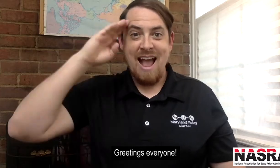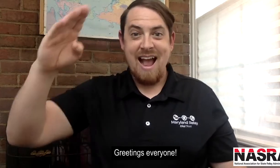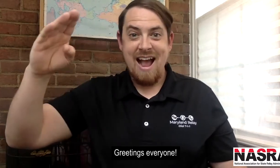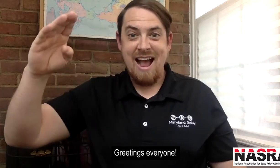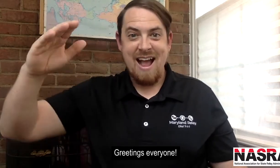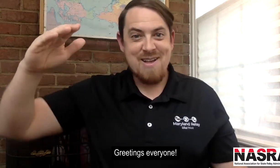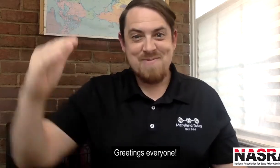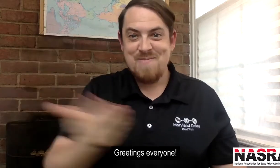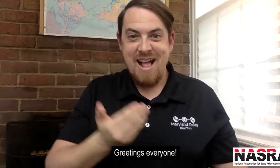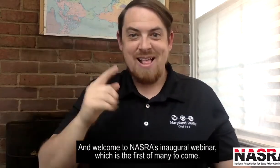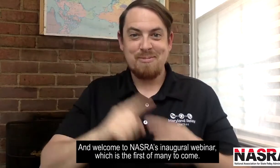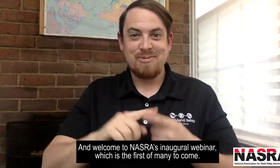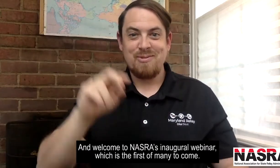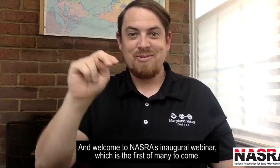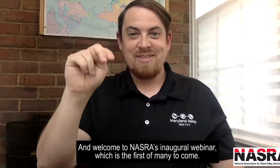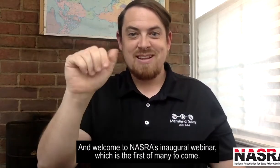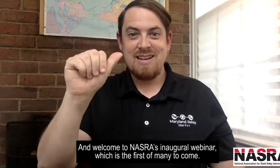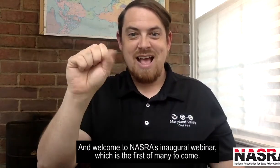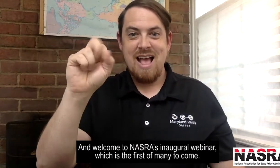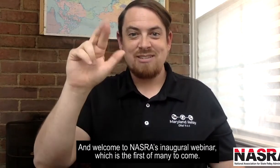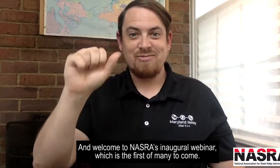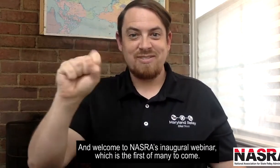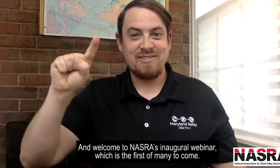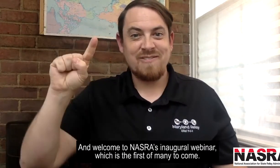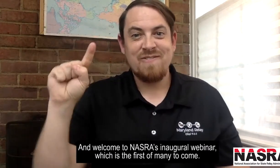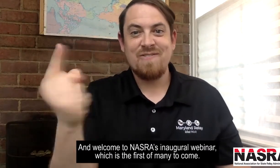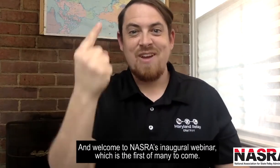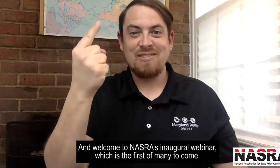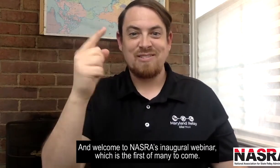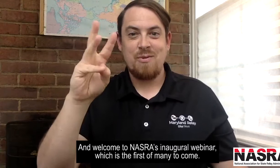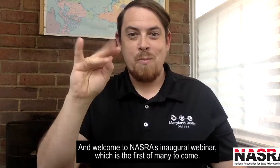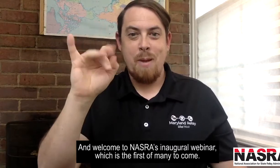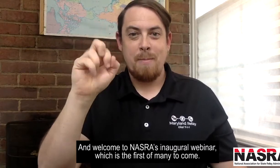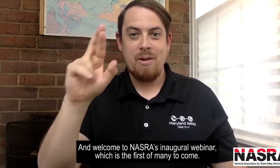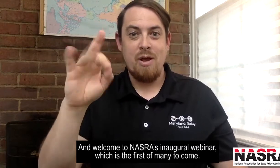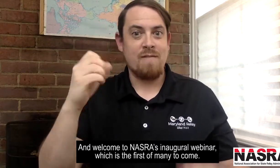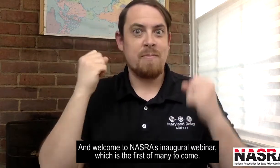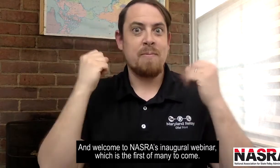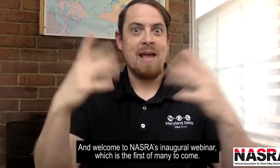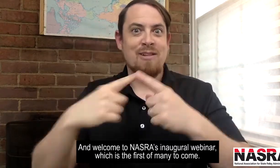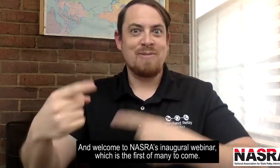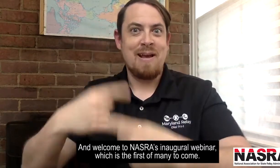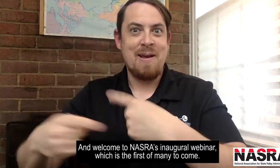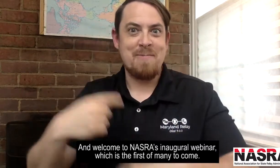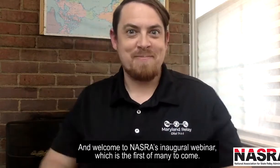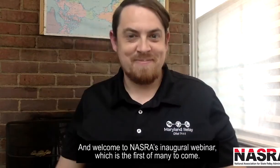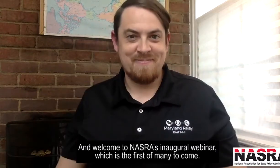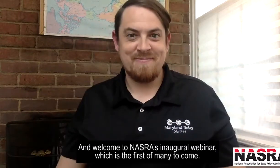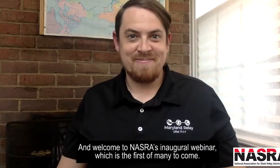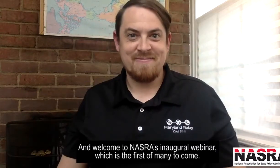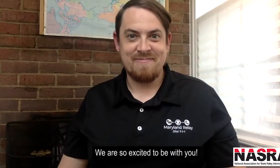Greetings, everyone, and welcome to NASRA's inaugural webinar, which is the first of many to come.